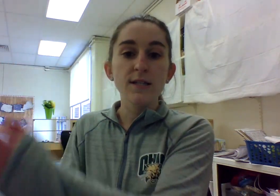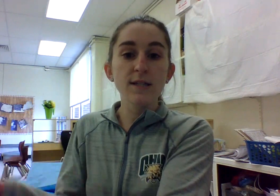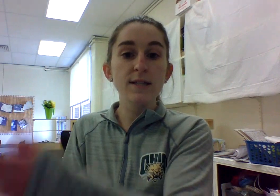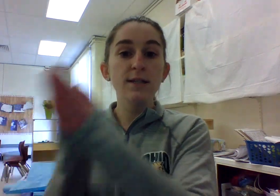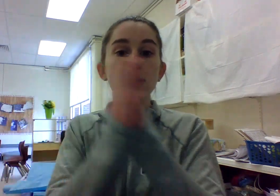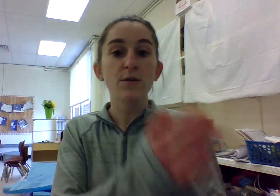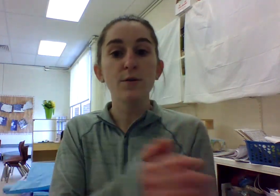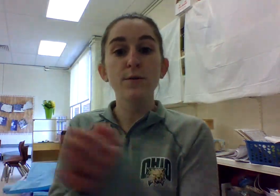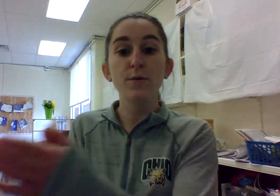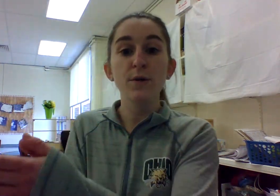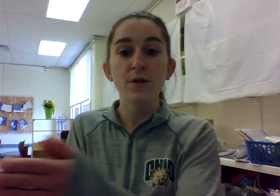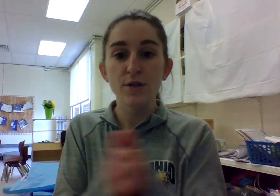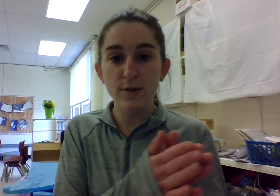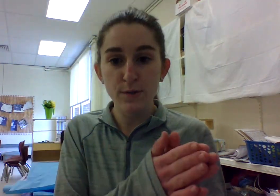Zuh, ew, zoo.